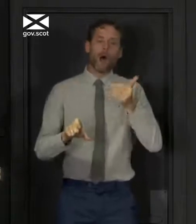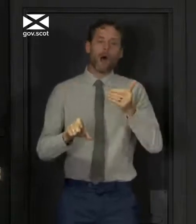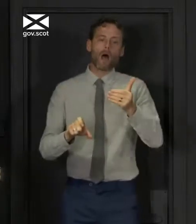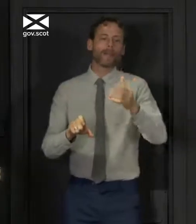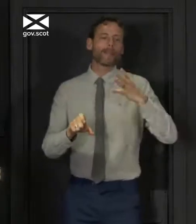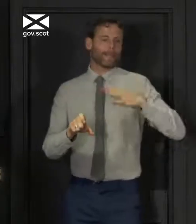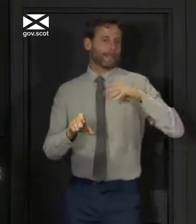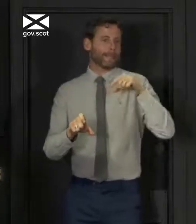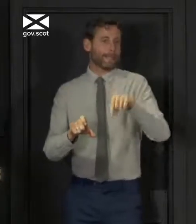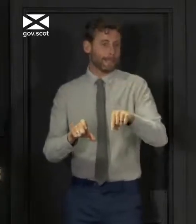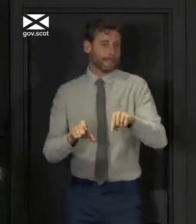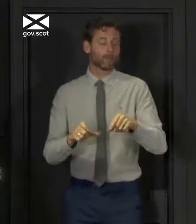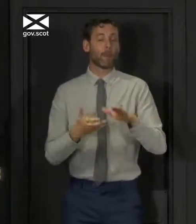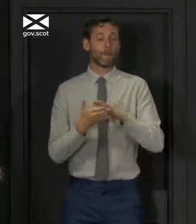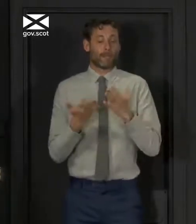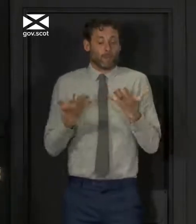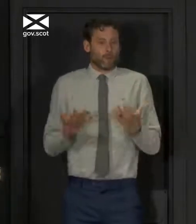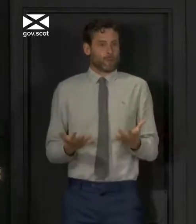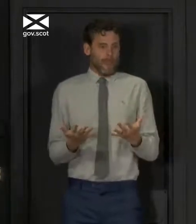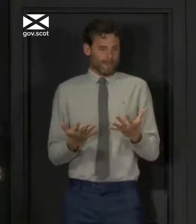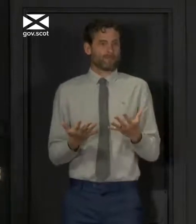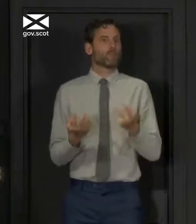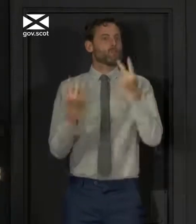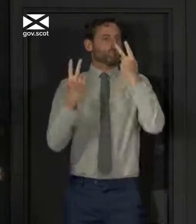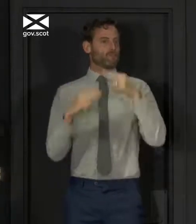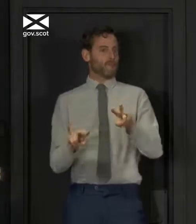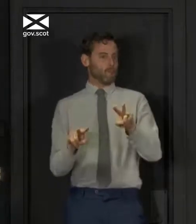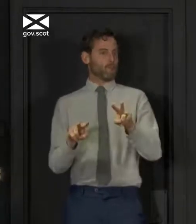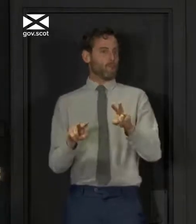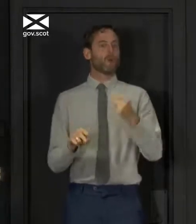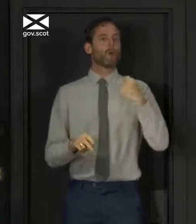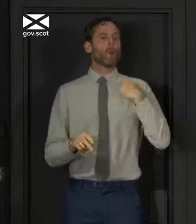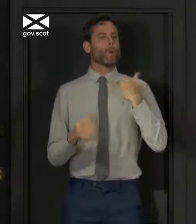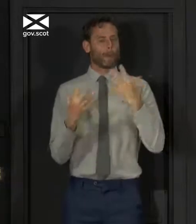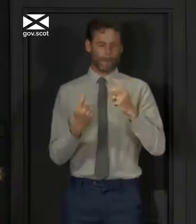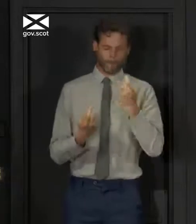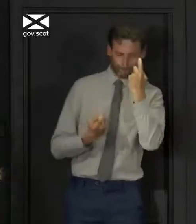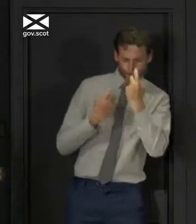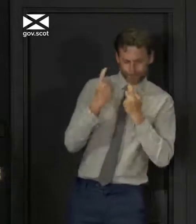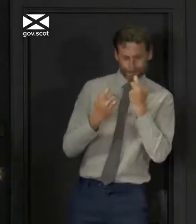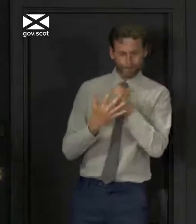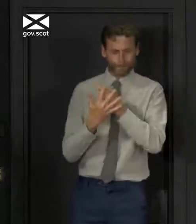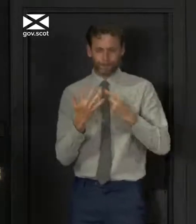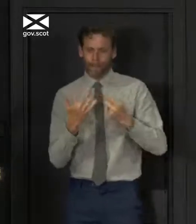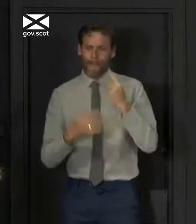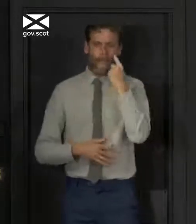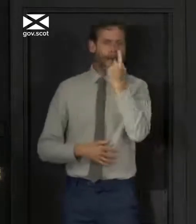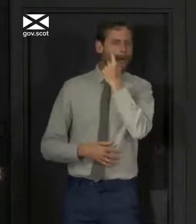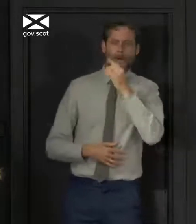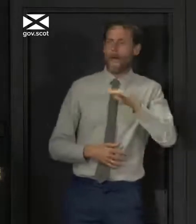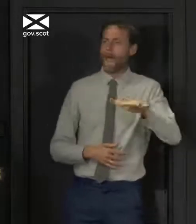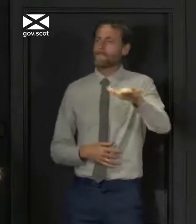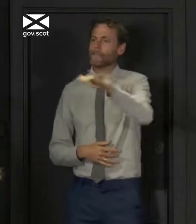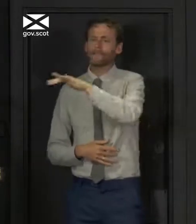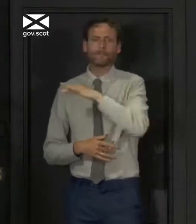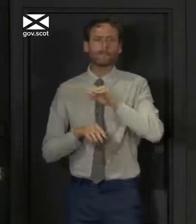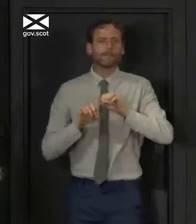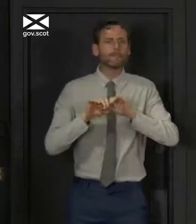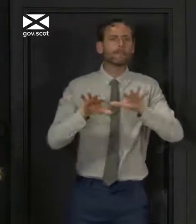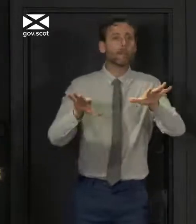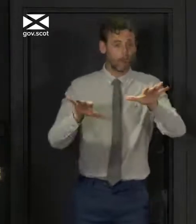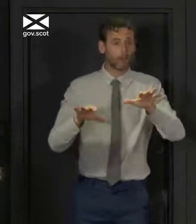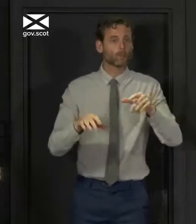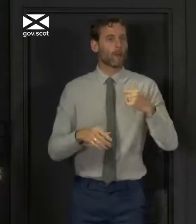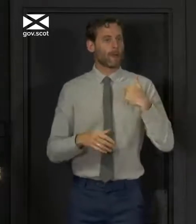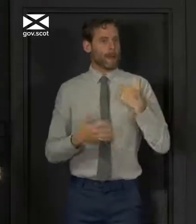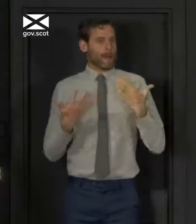period ends today. I can confirm that we have considered the latest evidence of the spread of the virus and I can report as